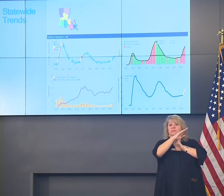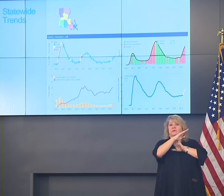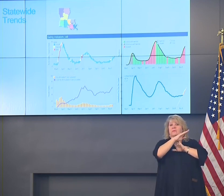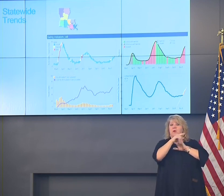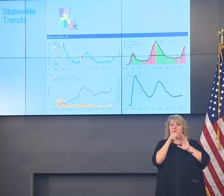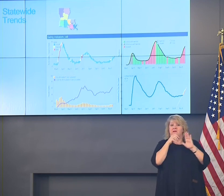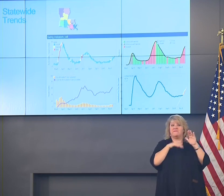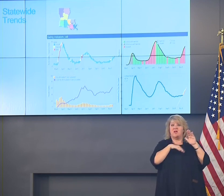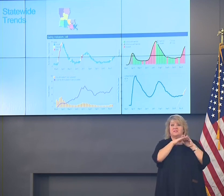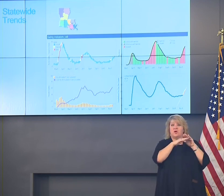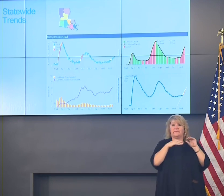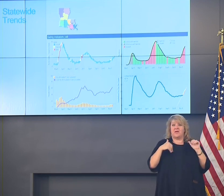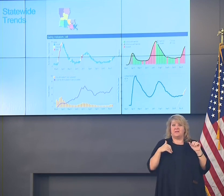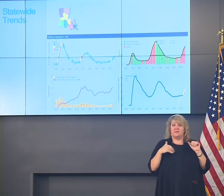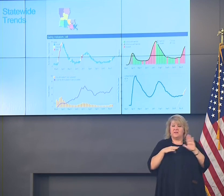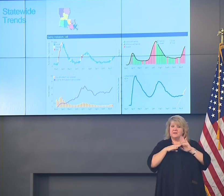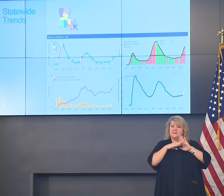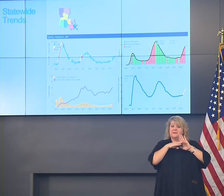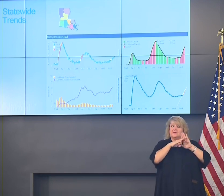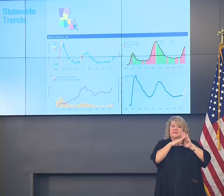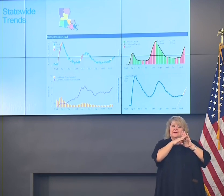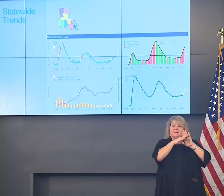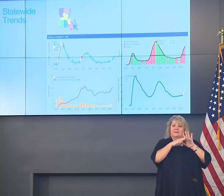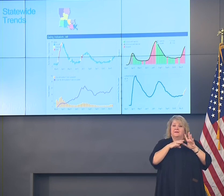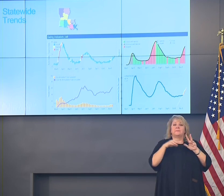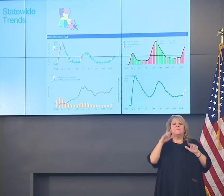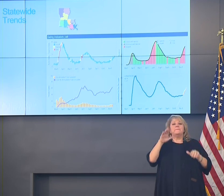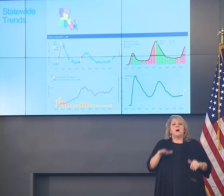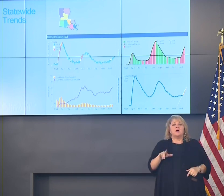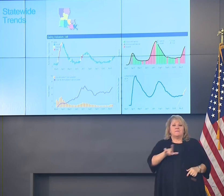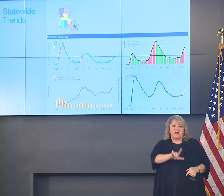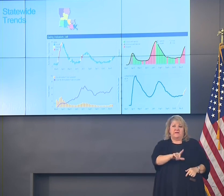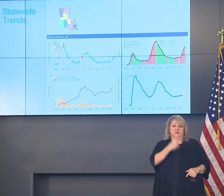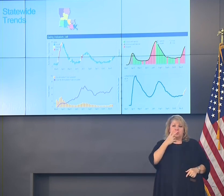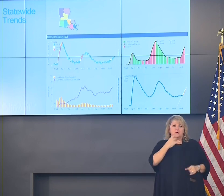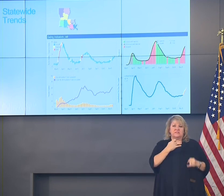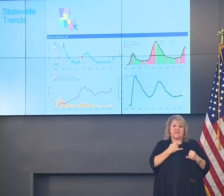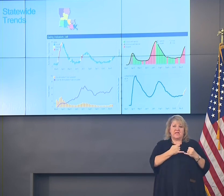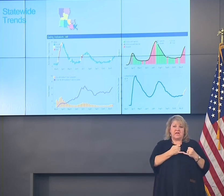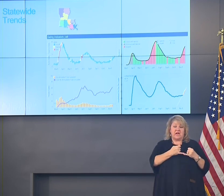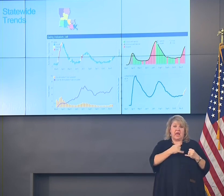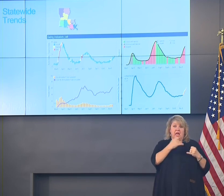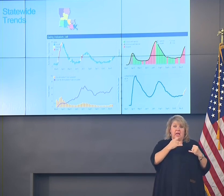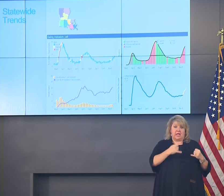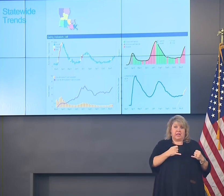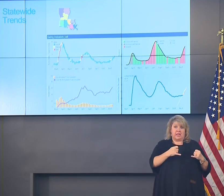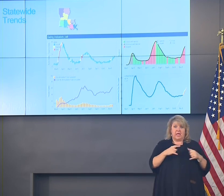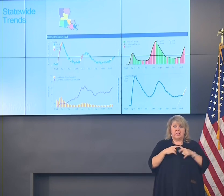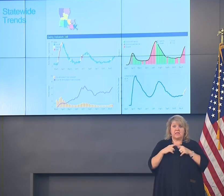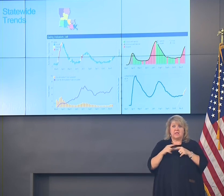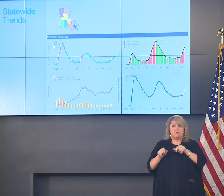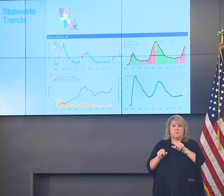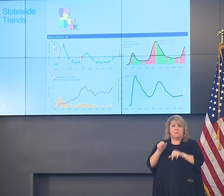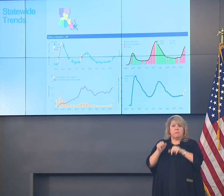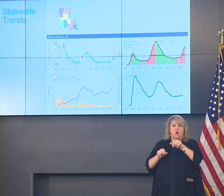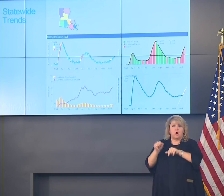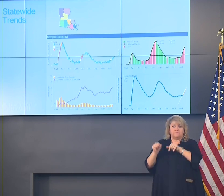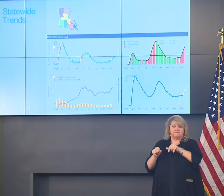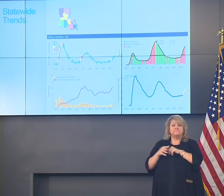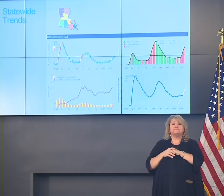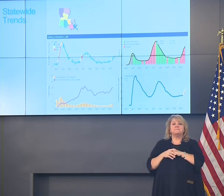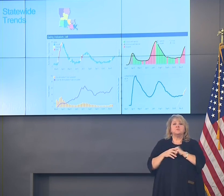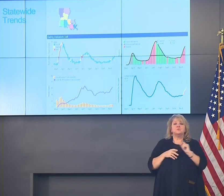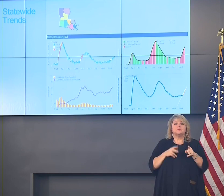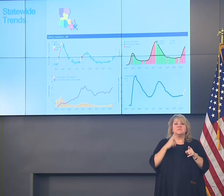concerning. If you look down on the bottom left you'll see a line graph and then a bar graph below that. The bar graph is percent positivity.